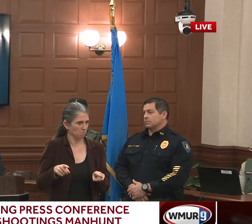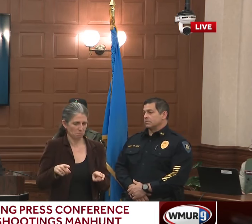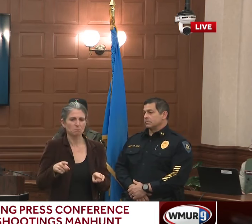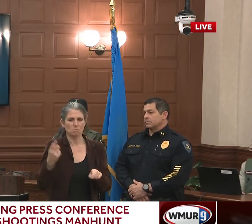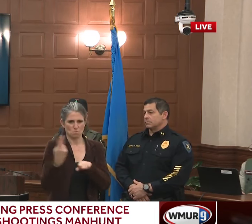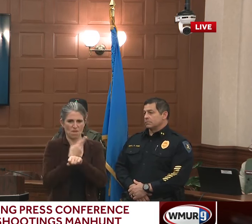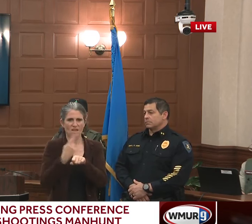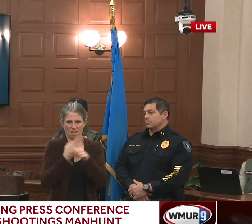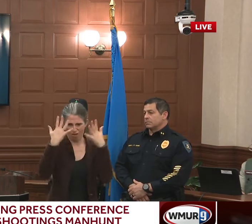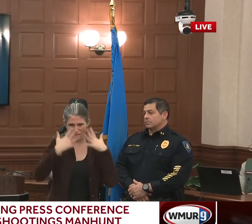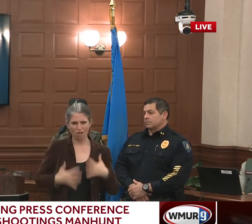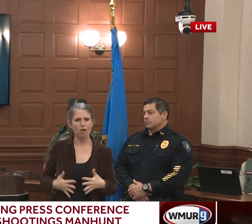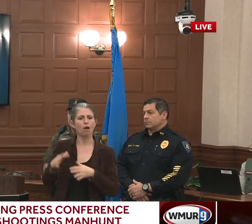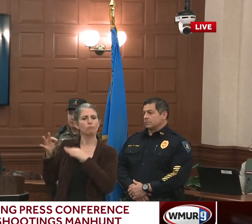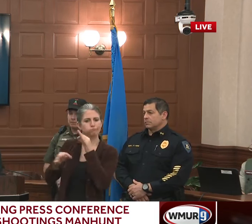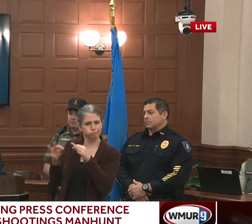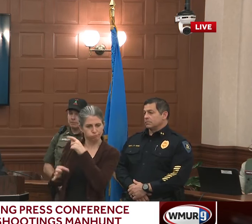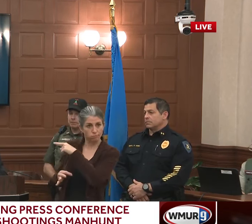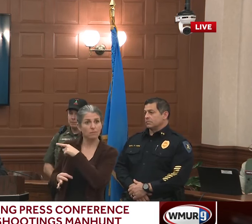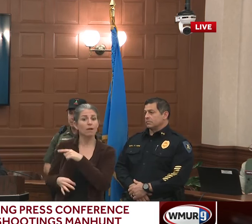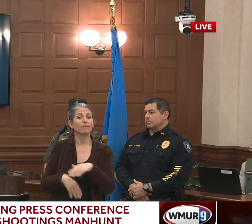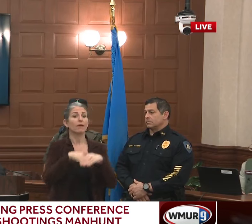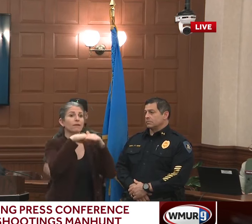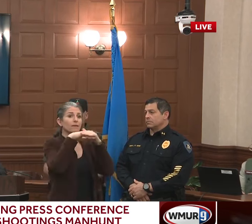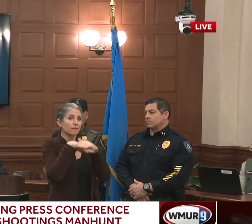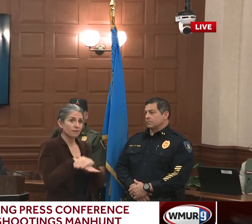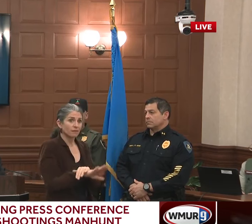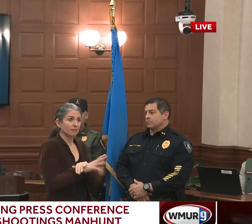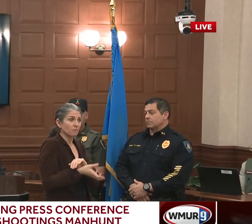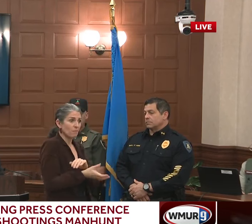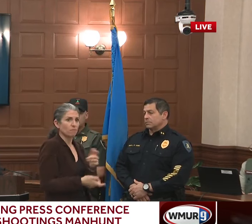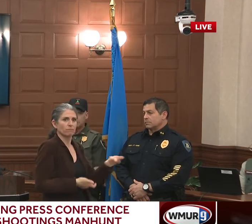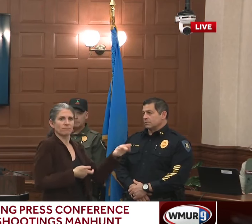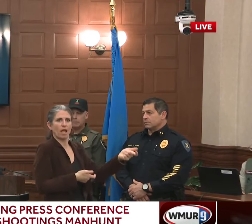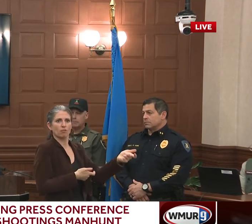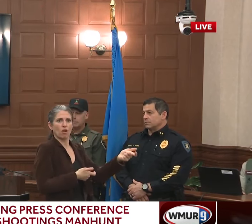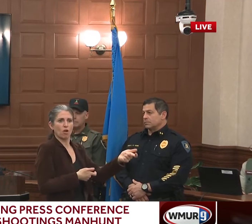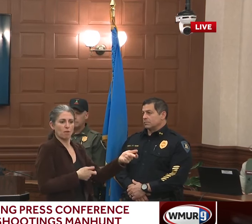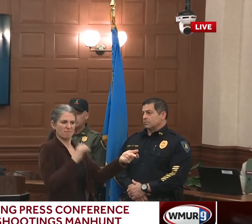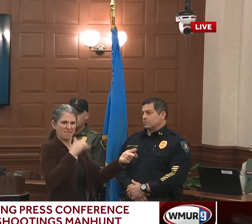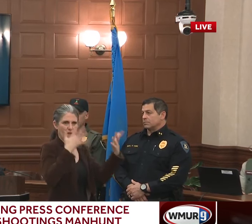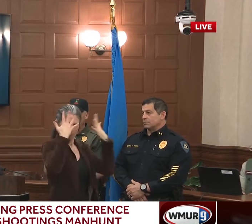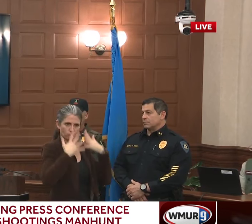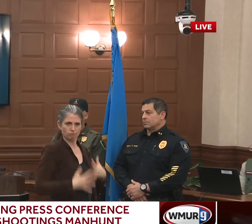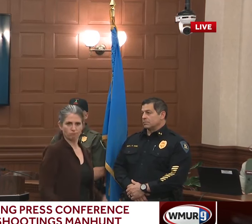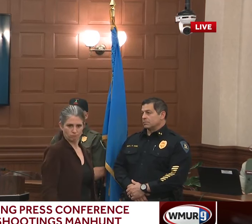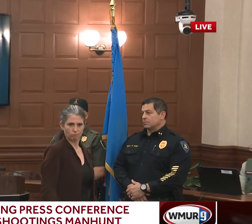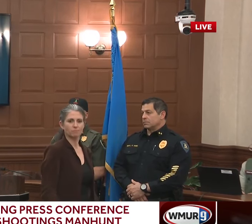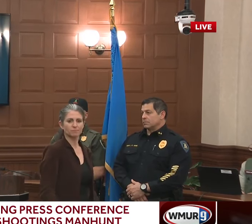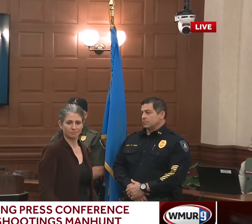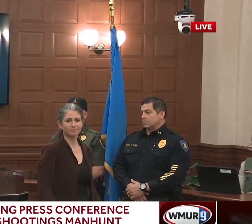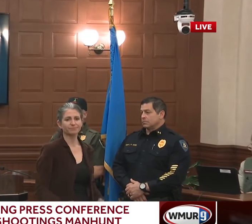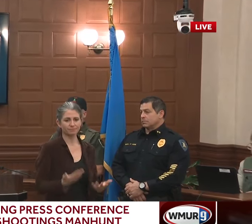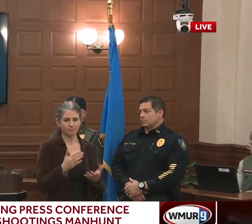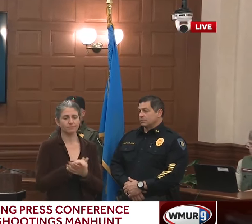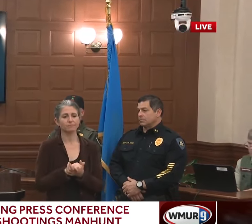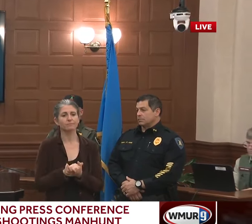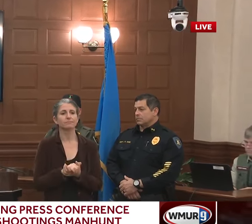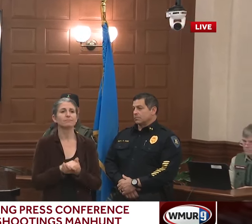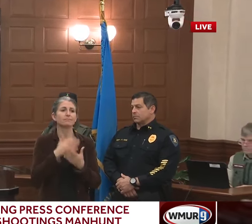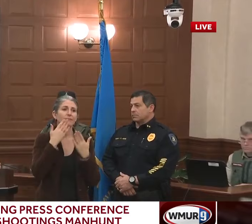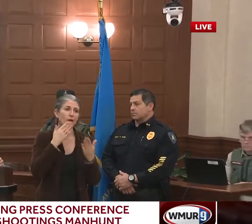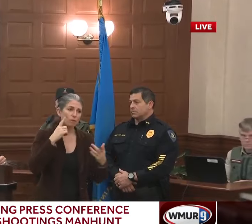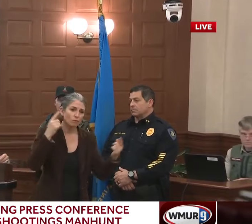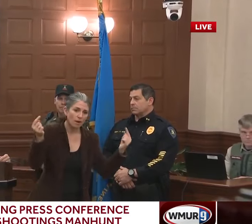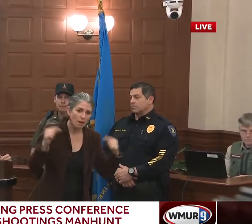firearm. So I think that's the information that I wanted to get out to you today. I appreciate you coming back or holding on.